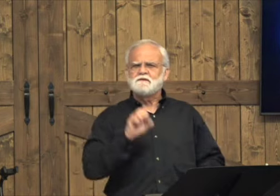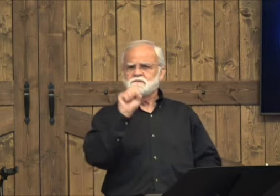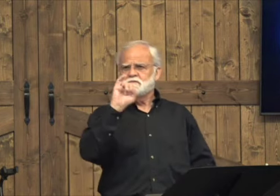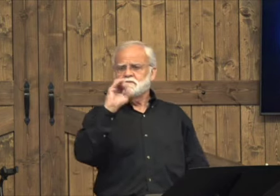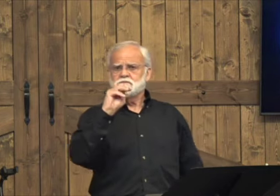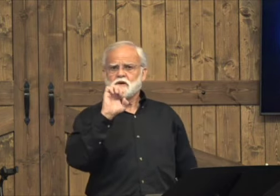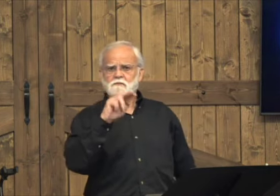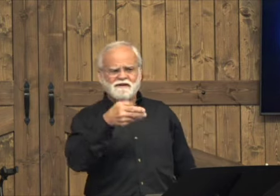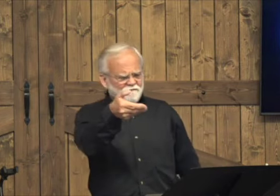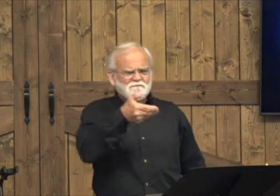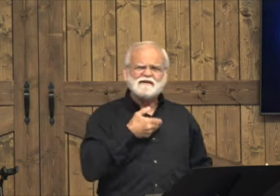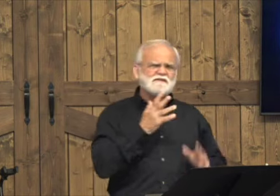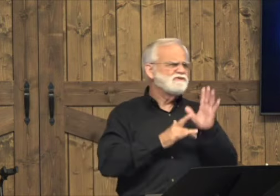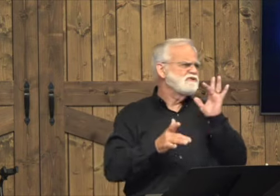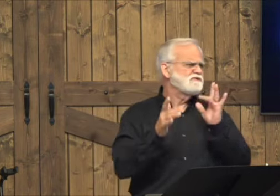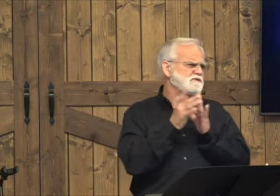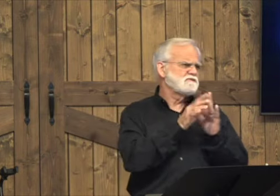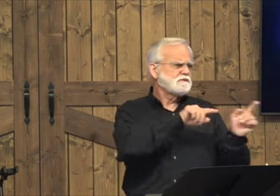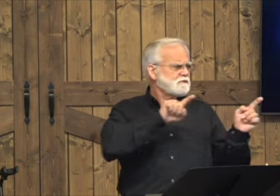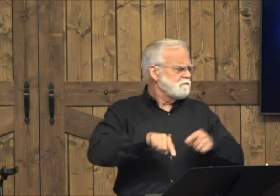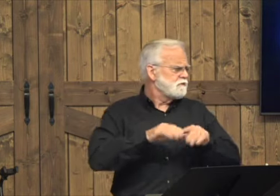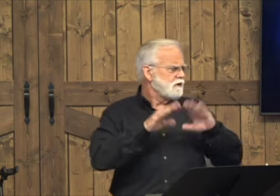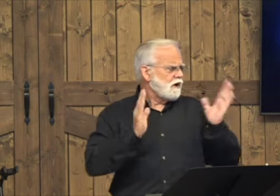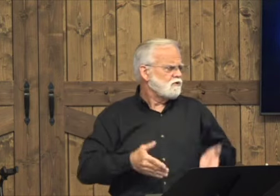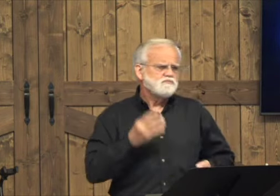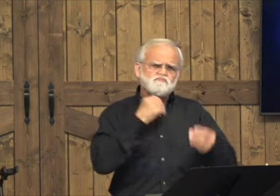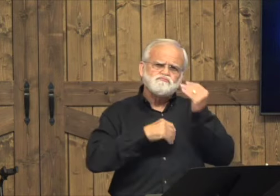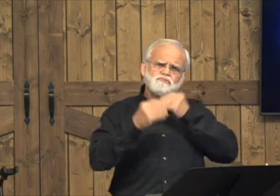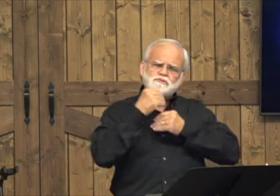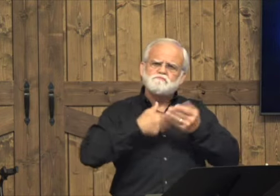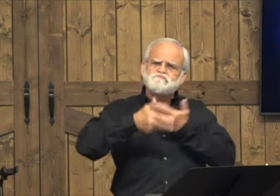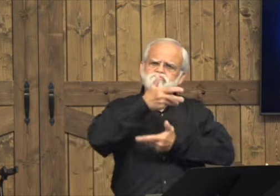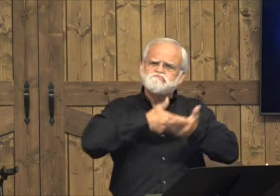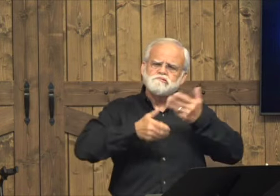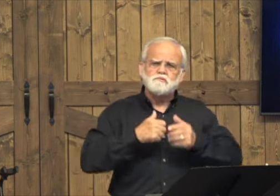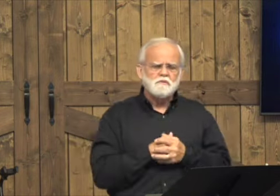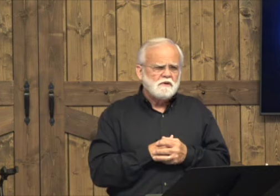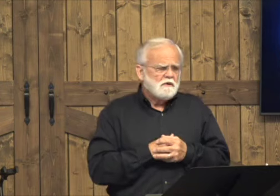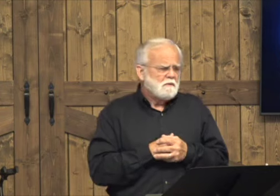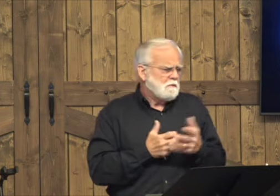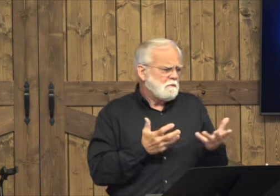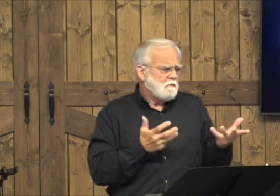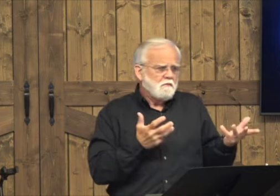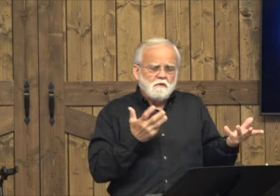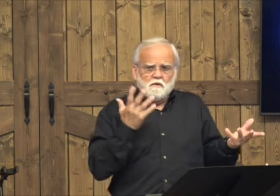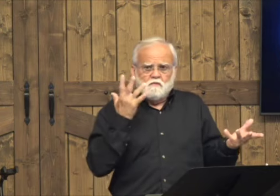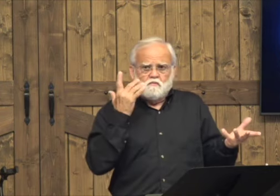there was a Pharisee named Simon who invited Jesus to come to his house for a meal.